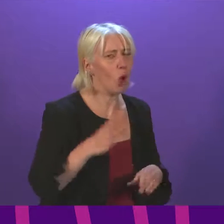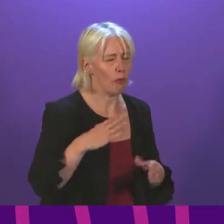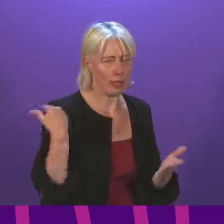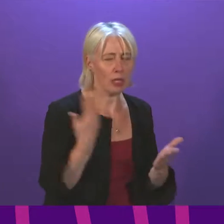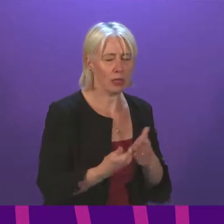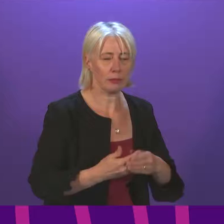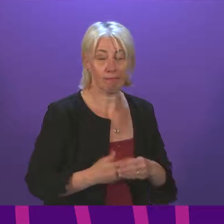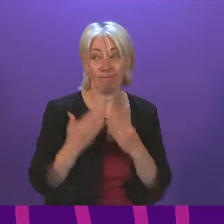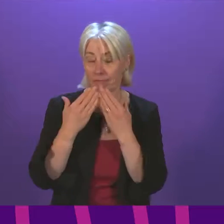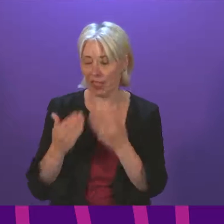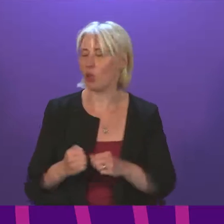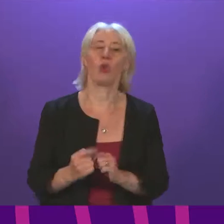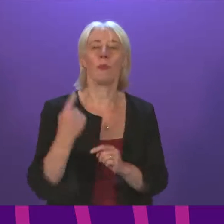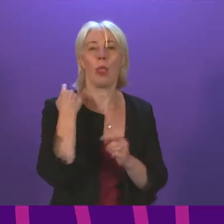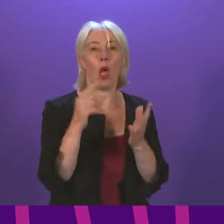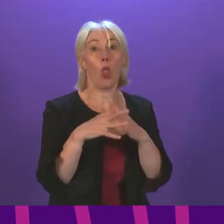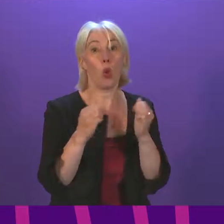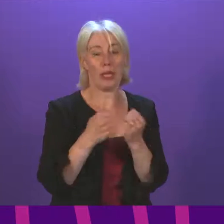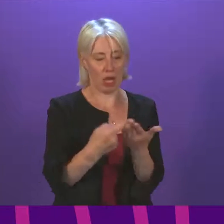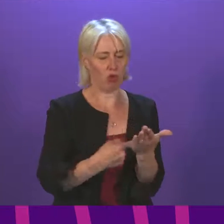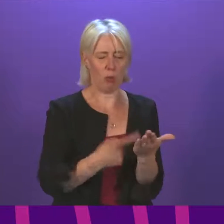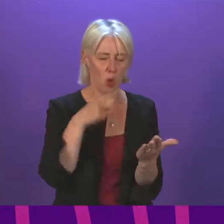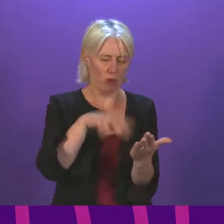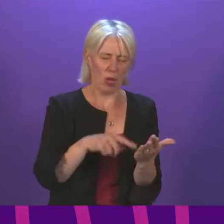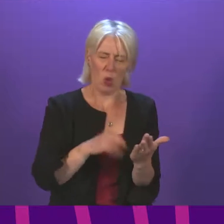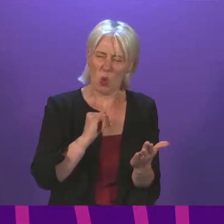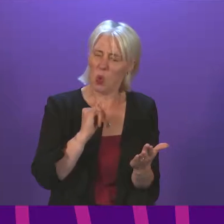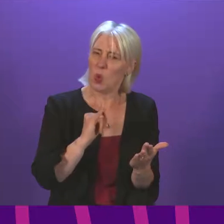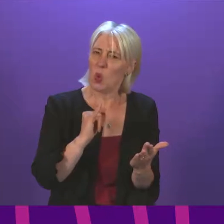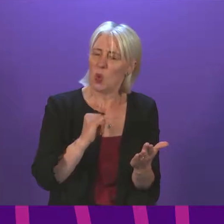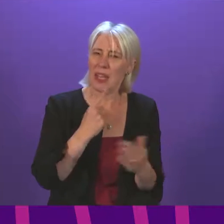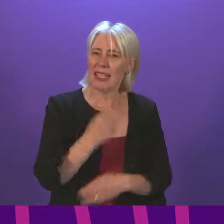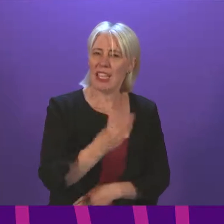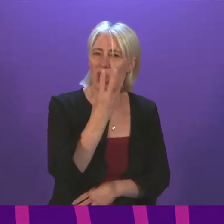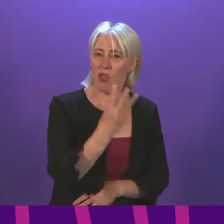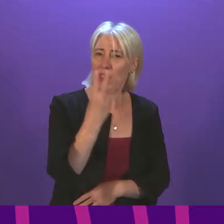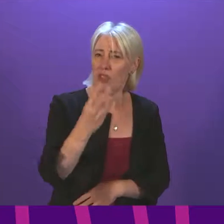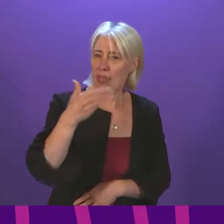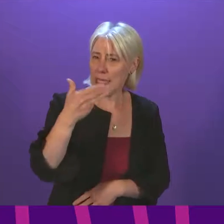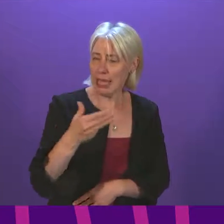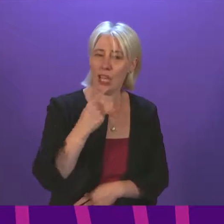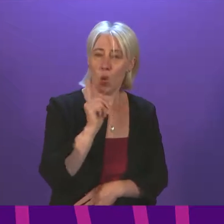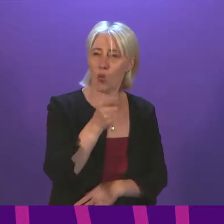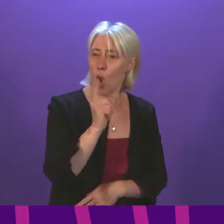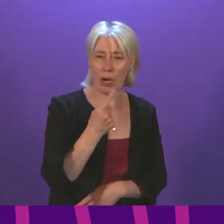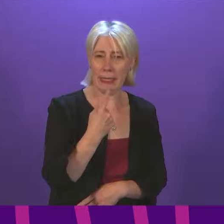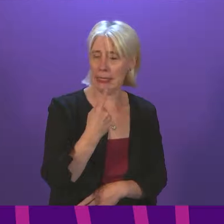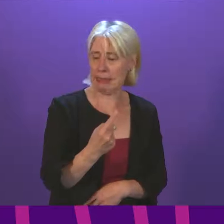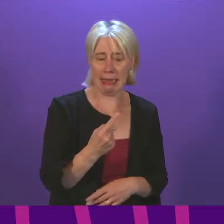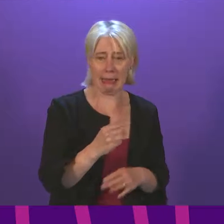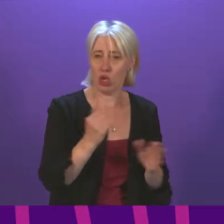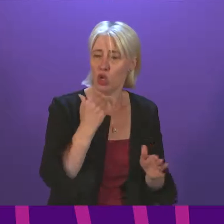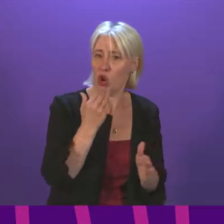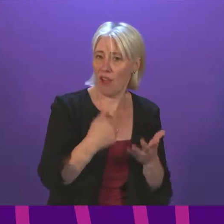The report from the weekend did make for grim reading with 339 warnings of understaffing logged